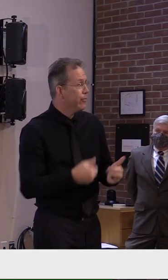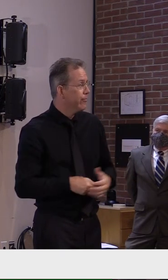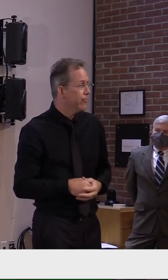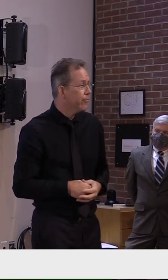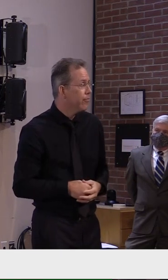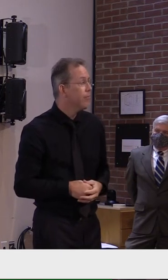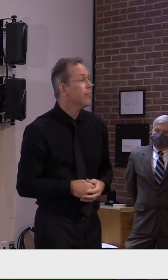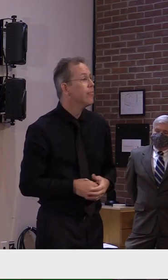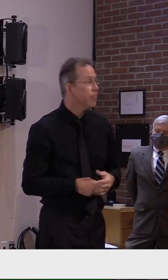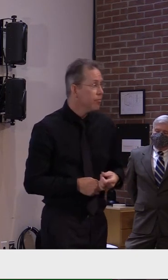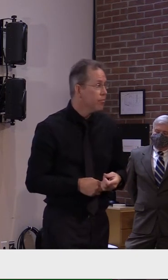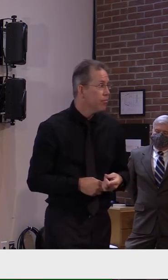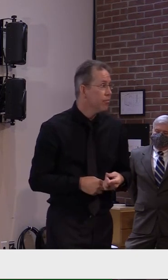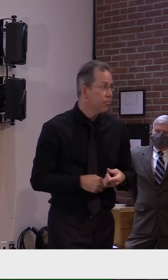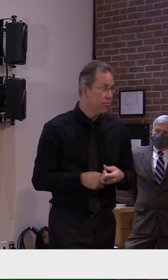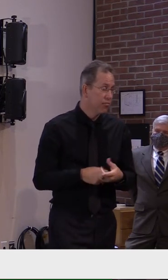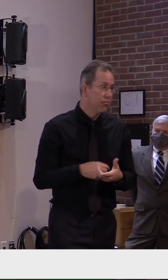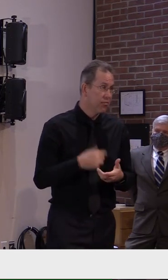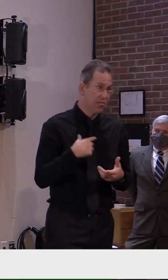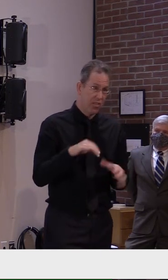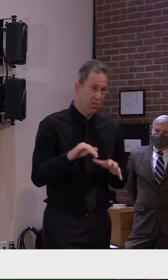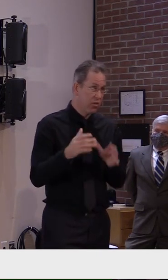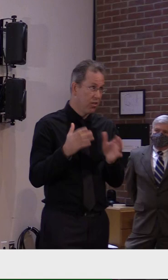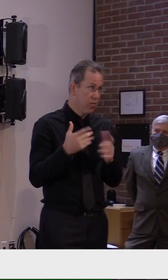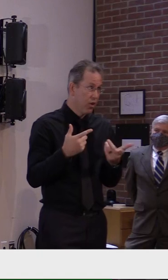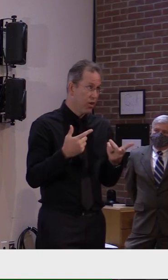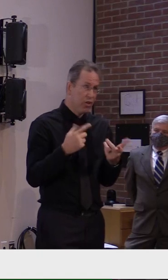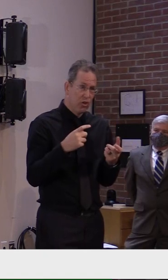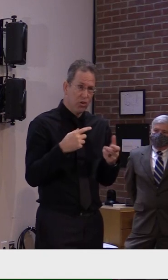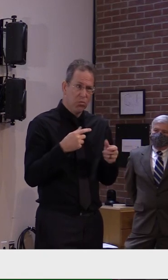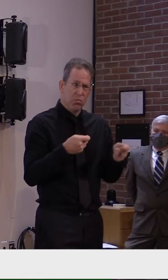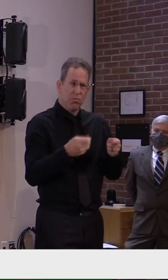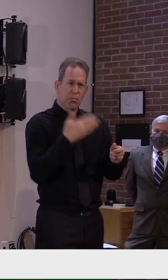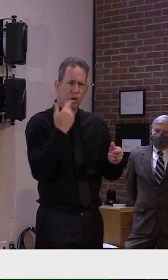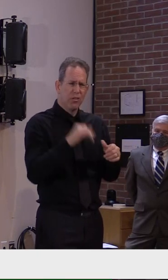through? Yes. You're saying how are the labs doing?